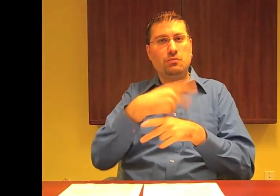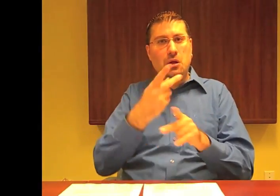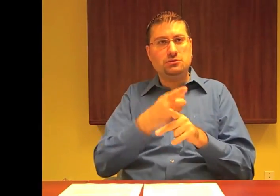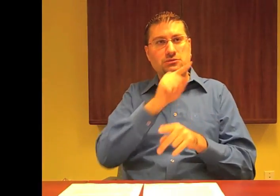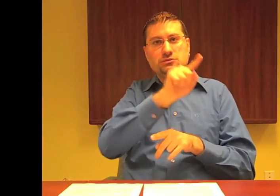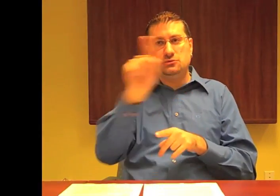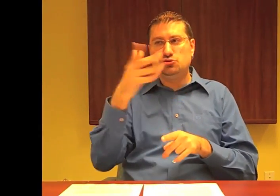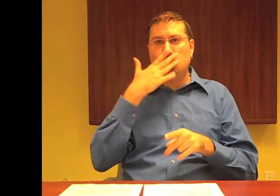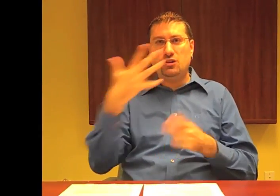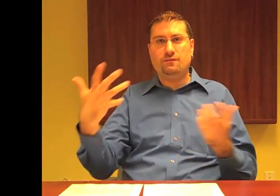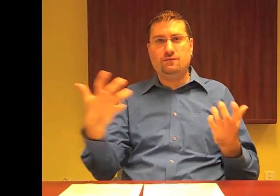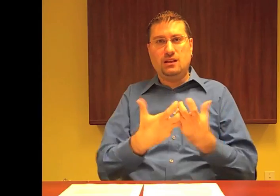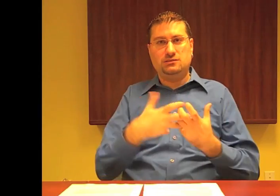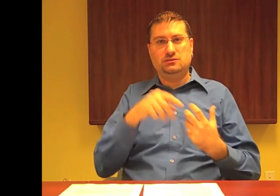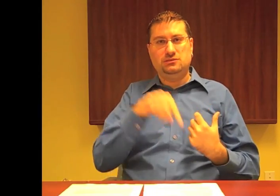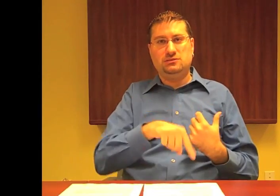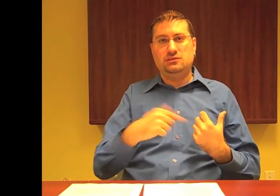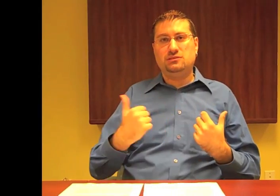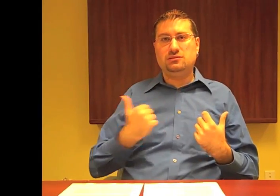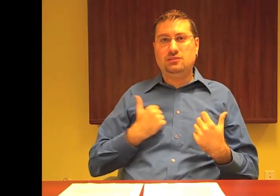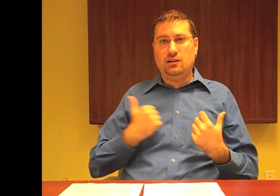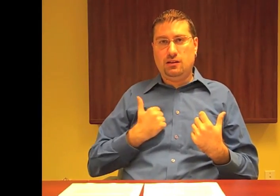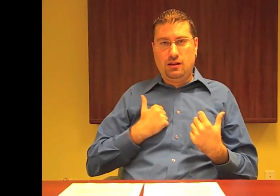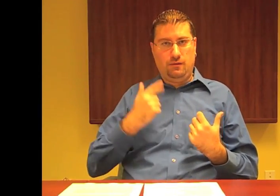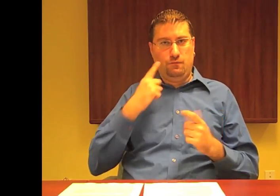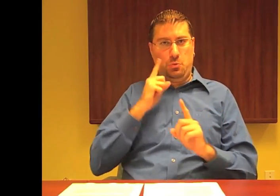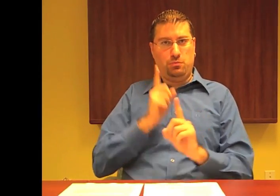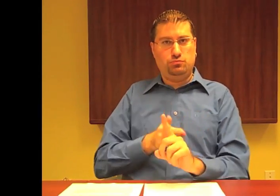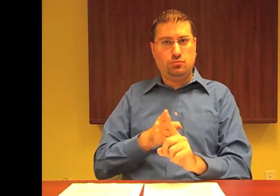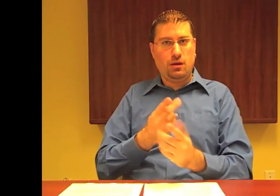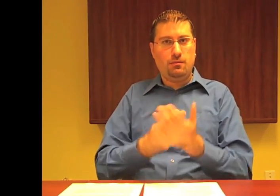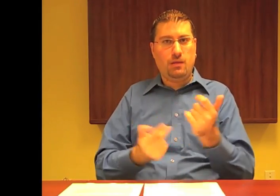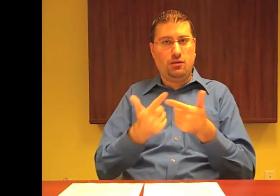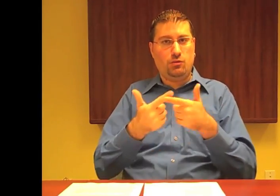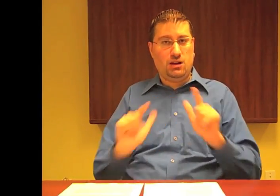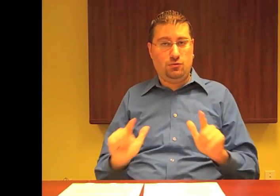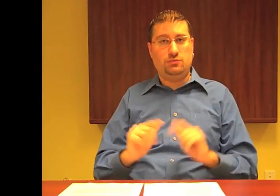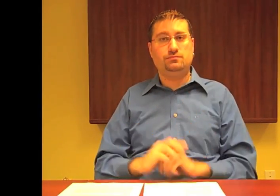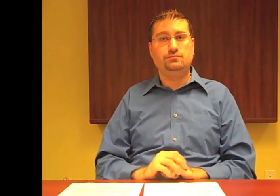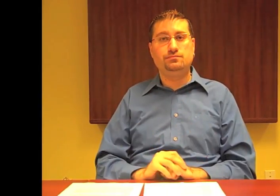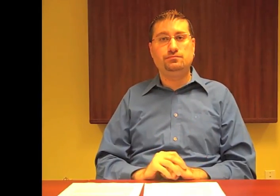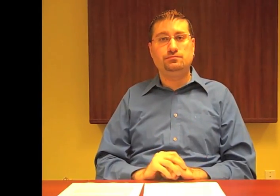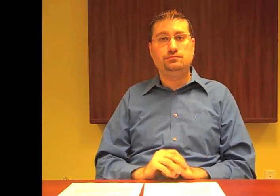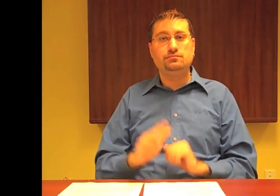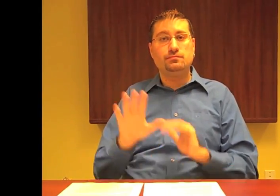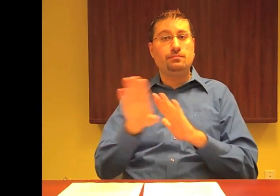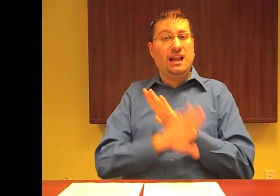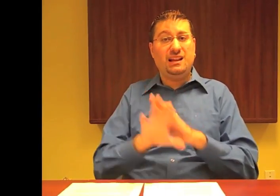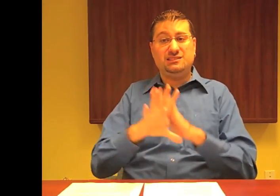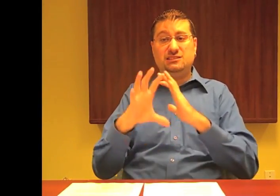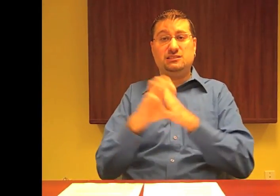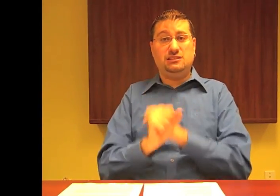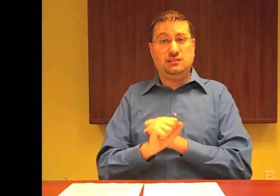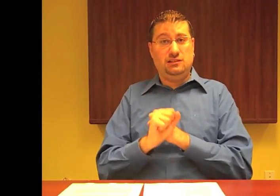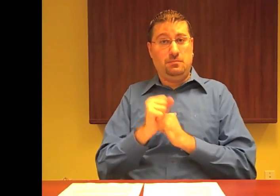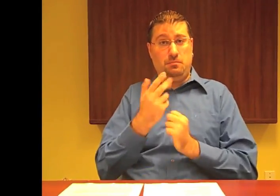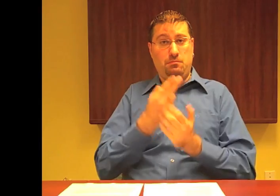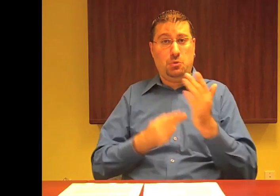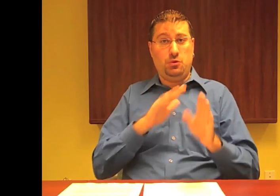products to be provided within operations, and which model best suits a bilingual national VRS service in Canada.